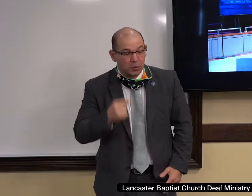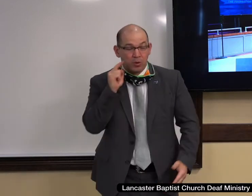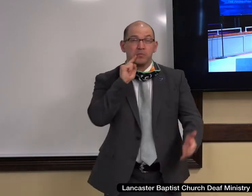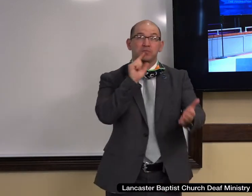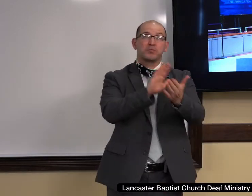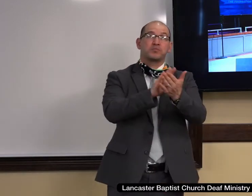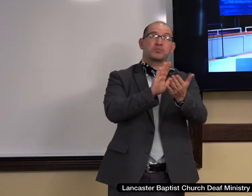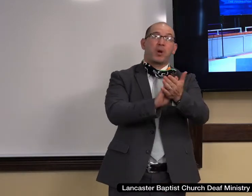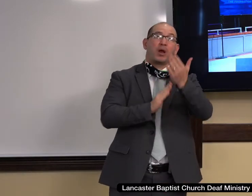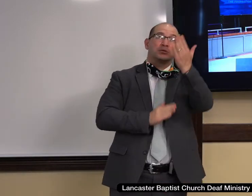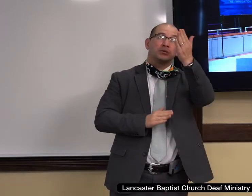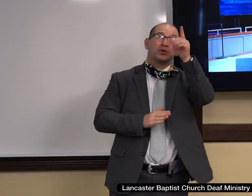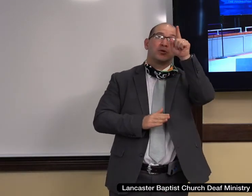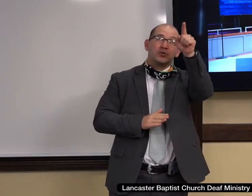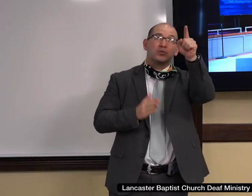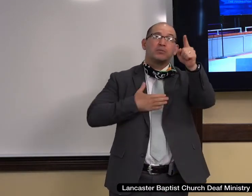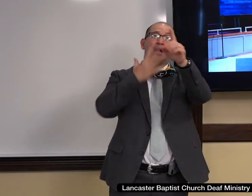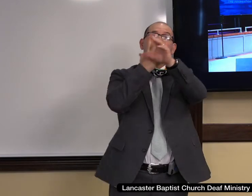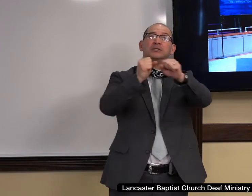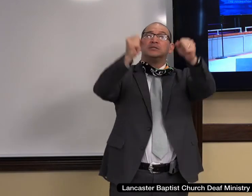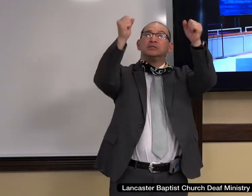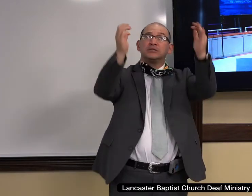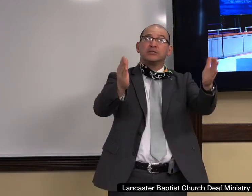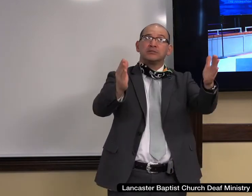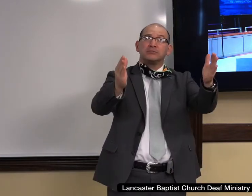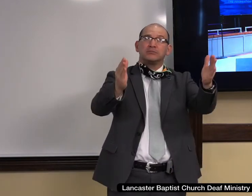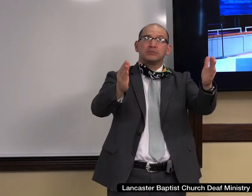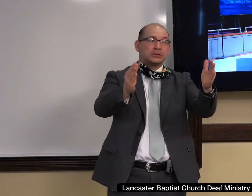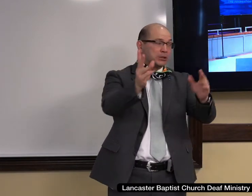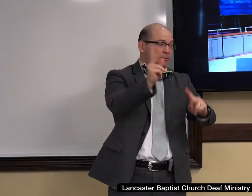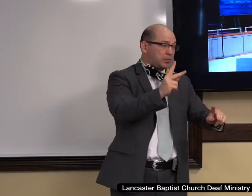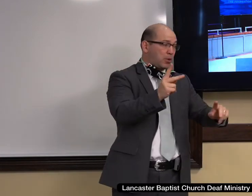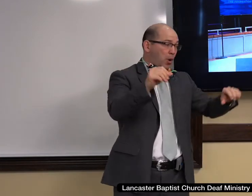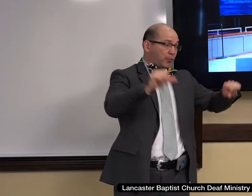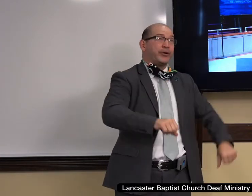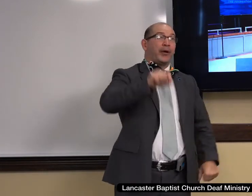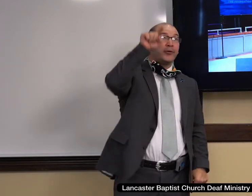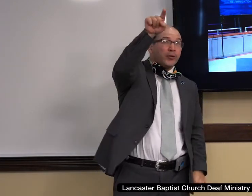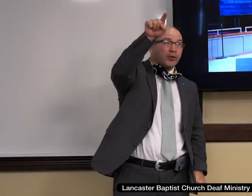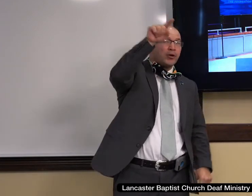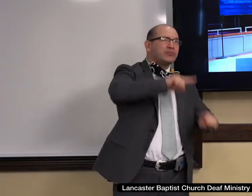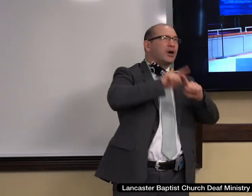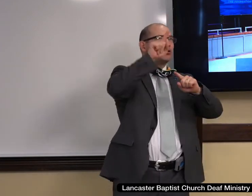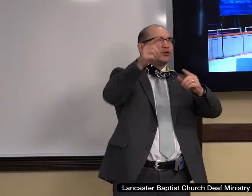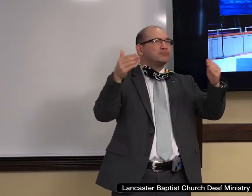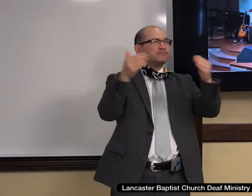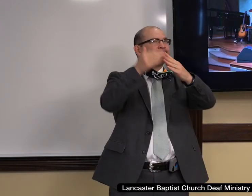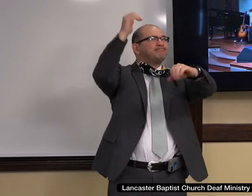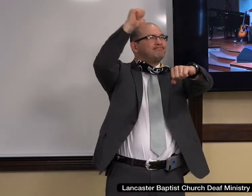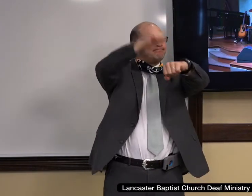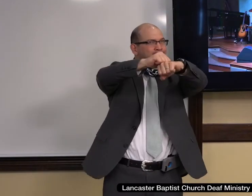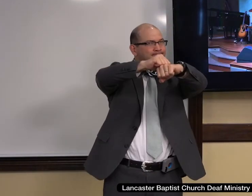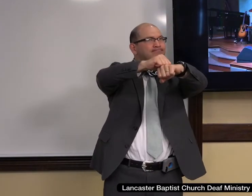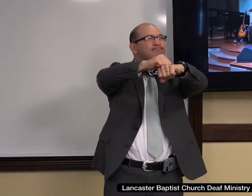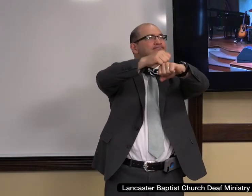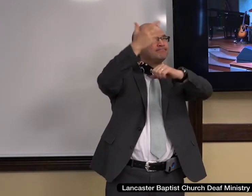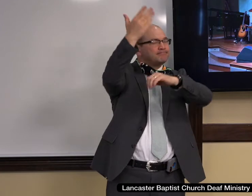me and are become my salvation. The stone which the builders refused has become the head stone of the corner. Isaiah 28,